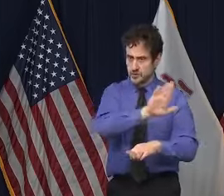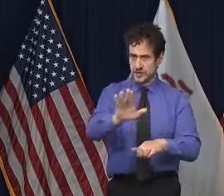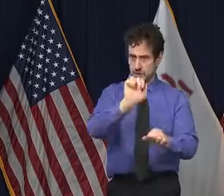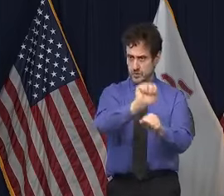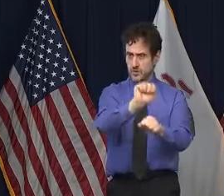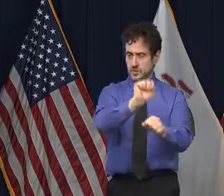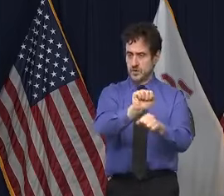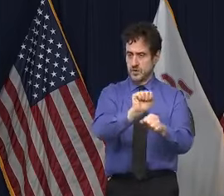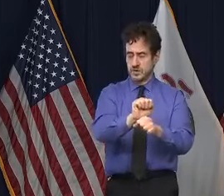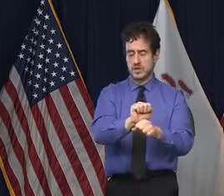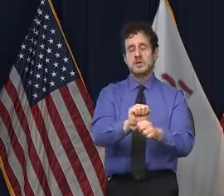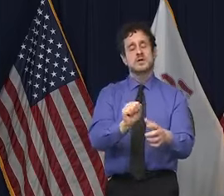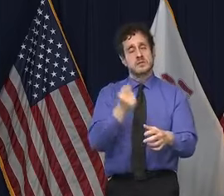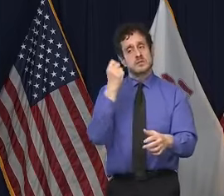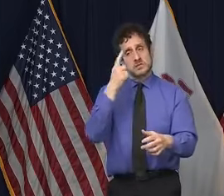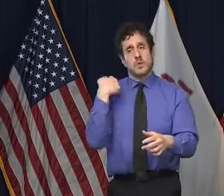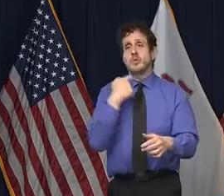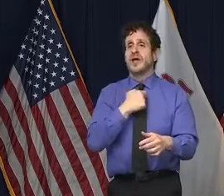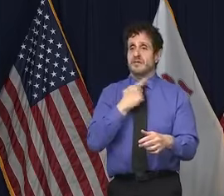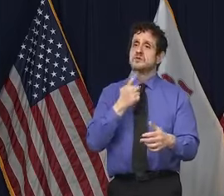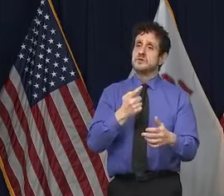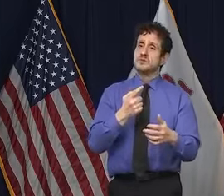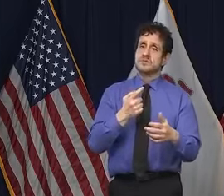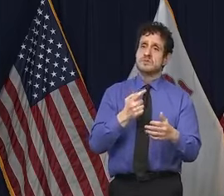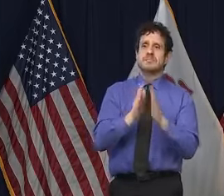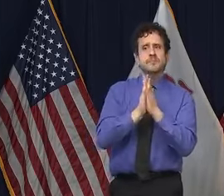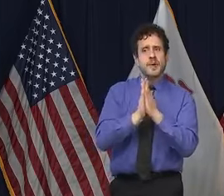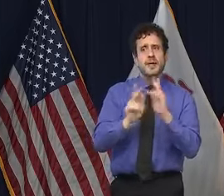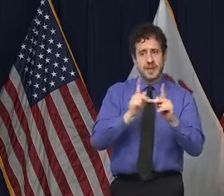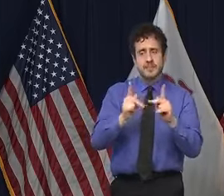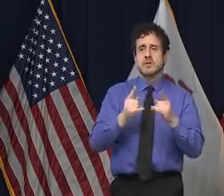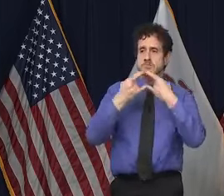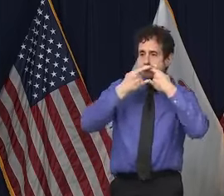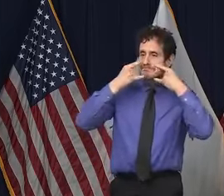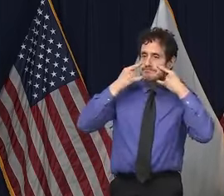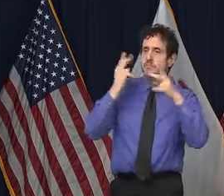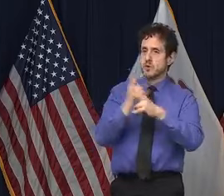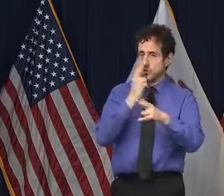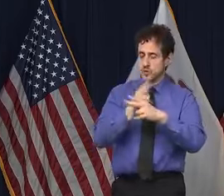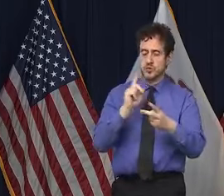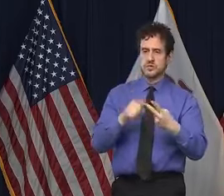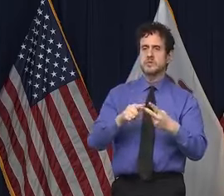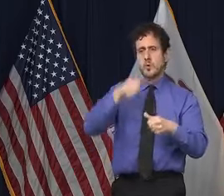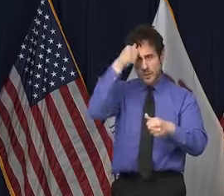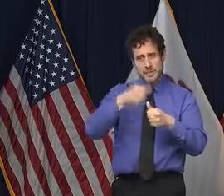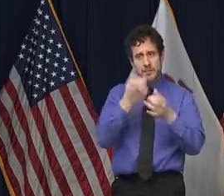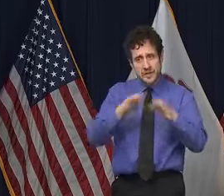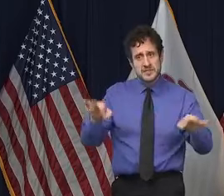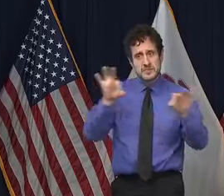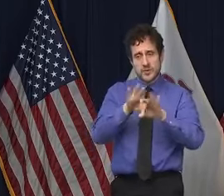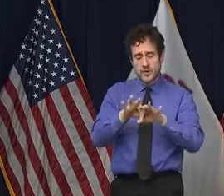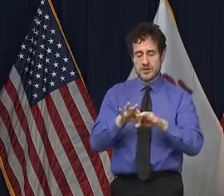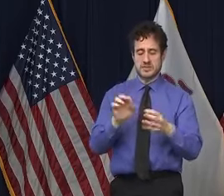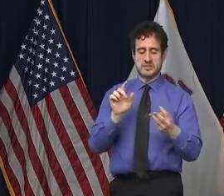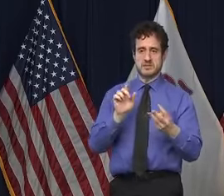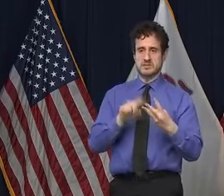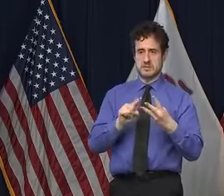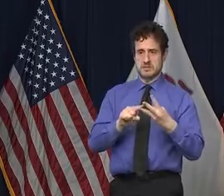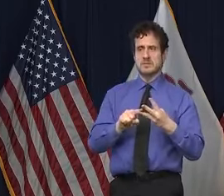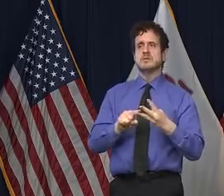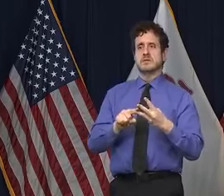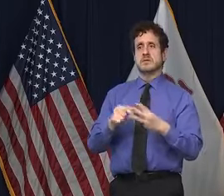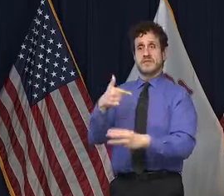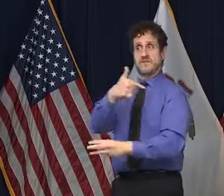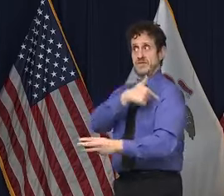to get people to wear masks and, you remind everybody the importance of it. Part of it is we want to make sure that we get the vaccine out as fast as we can,